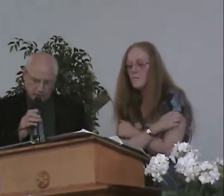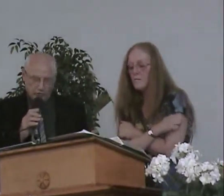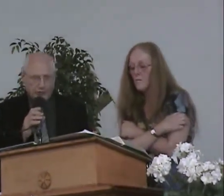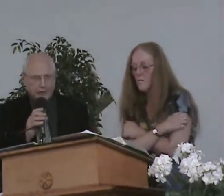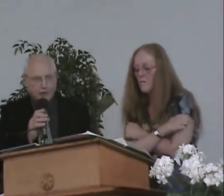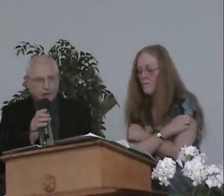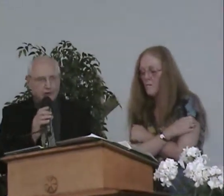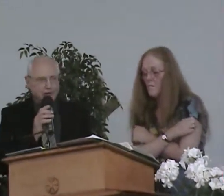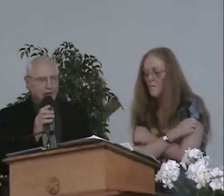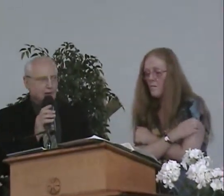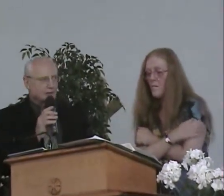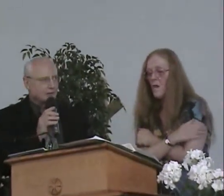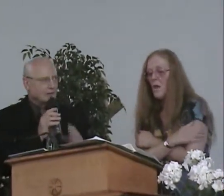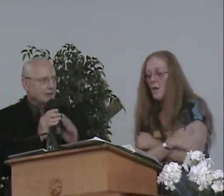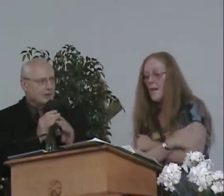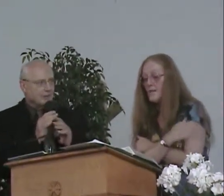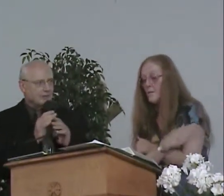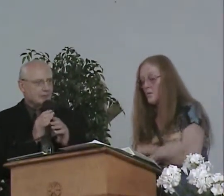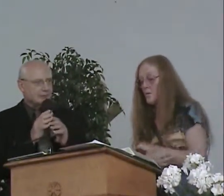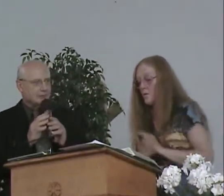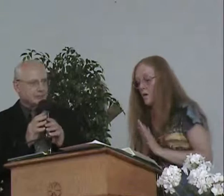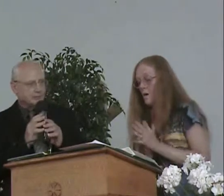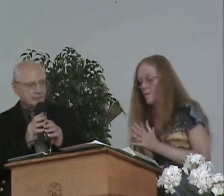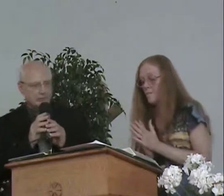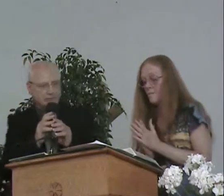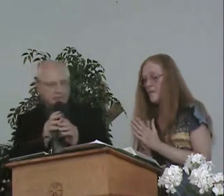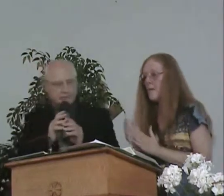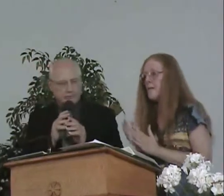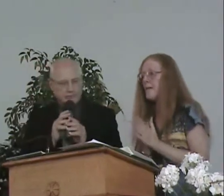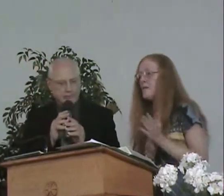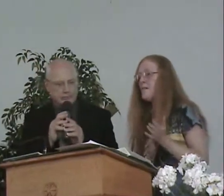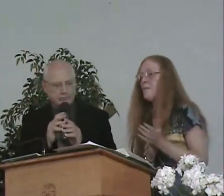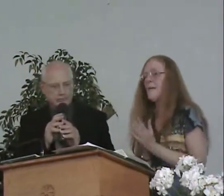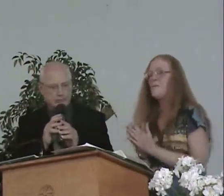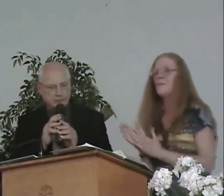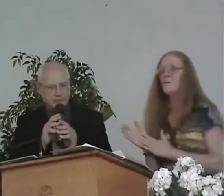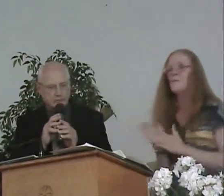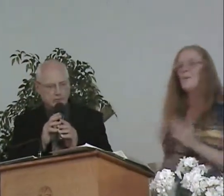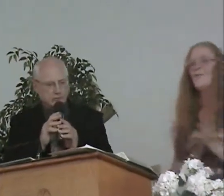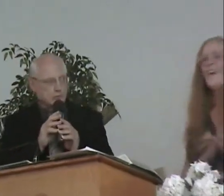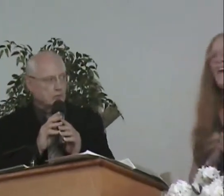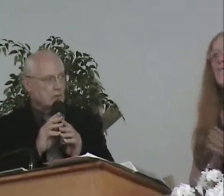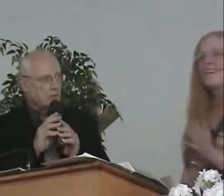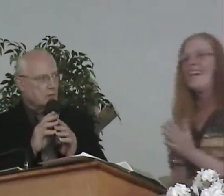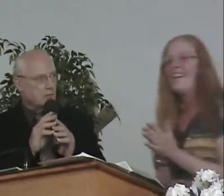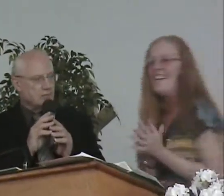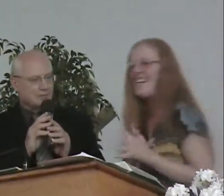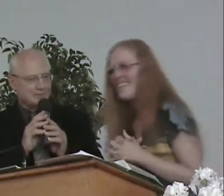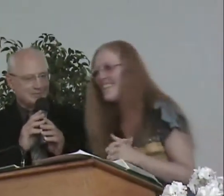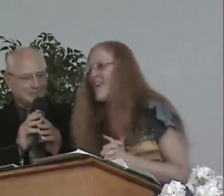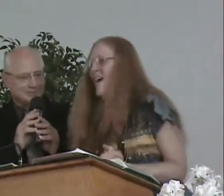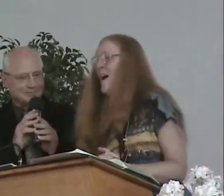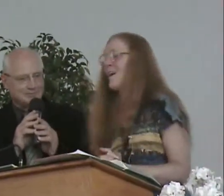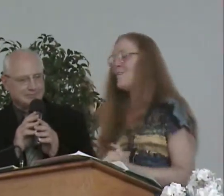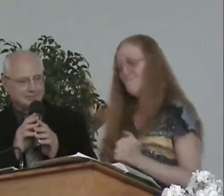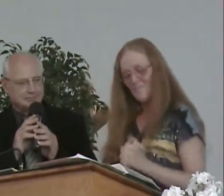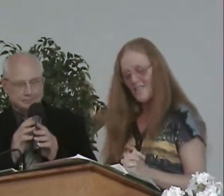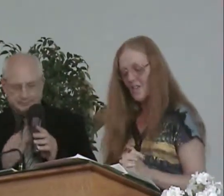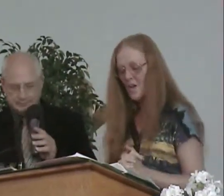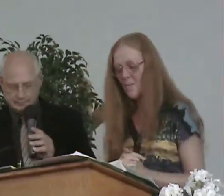or do we have scoffers now? Yes, we do, and I'm not allowed to name names, so we won't. But, um,